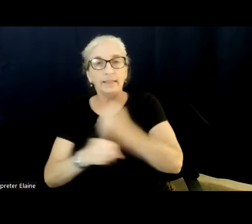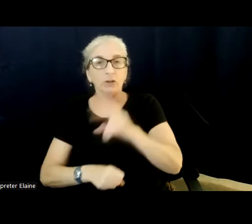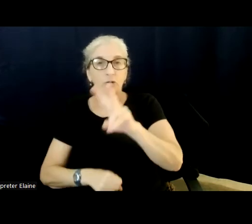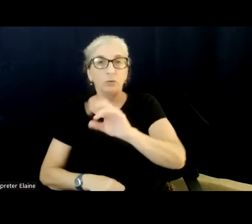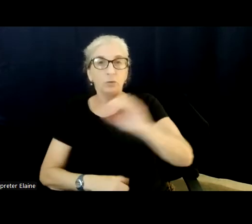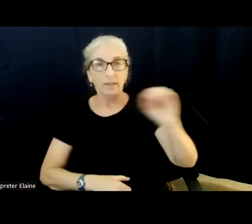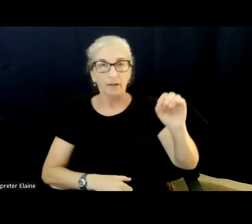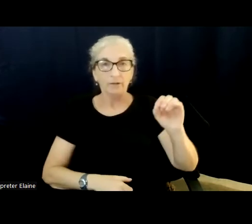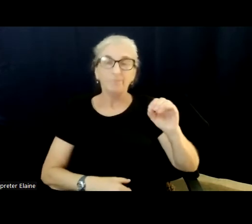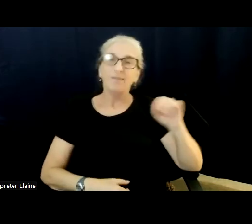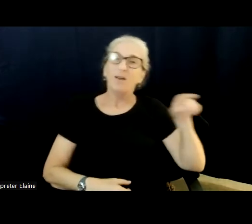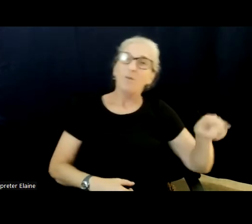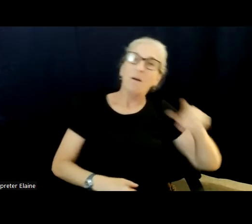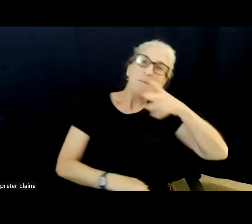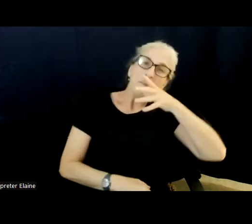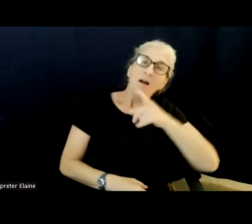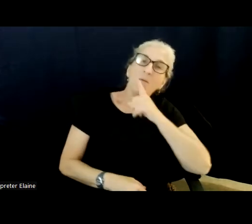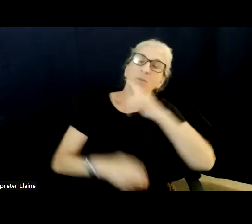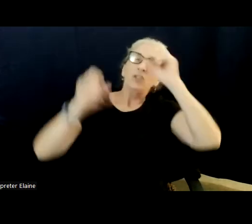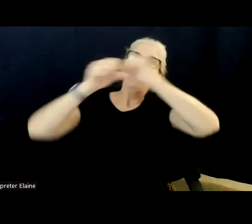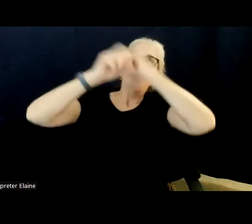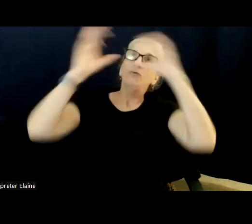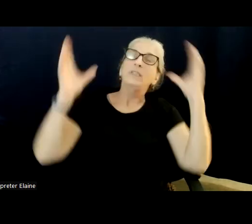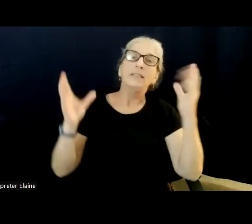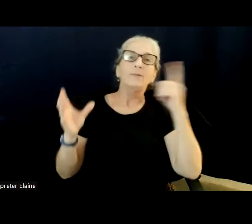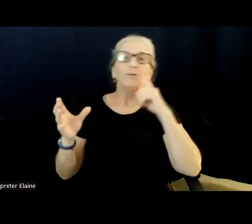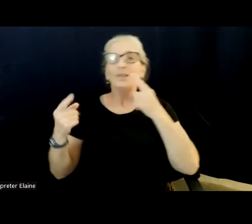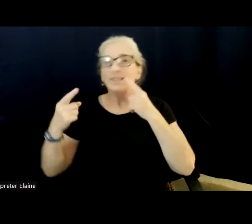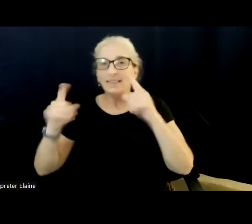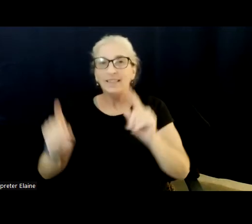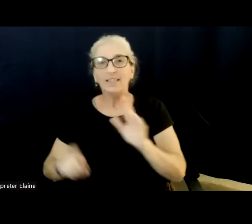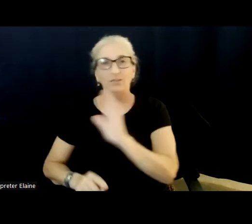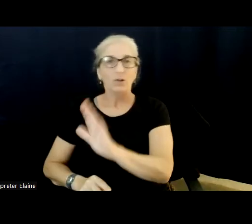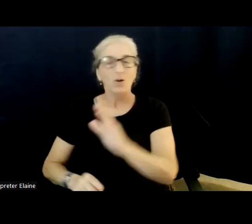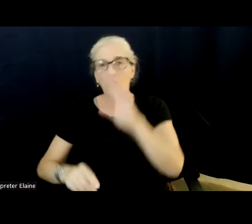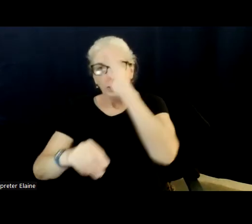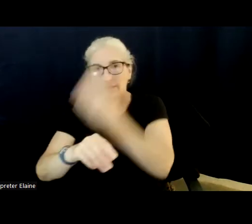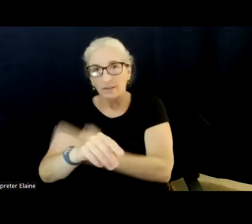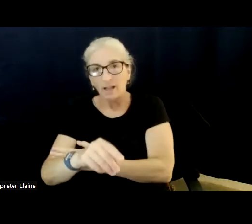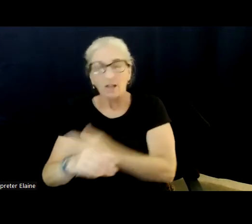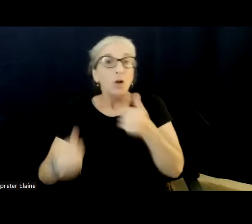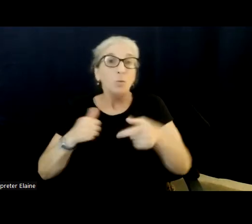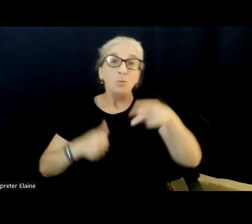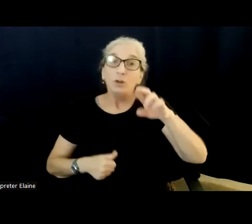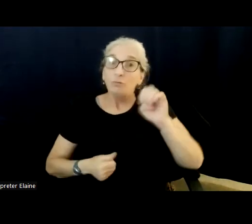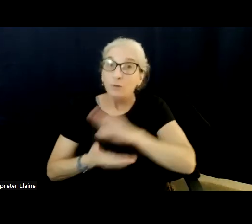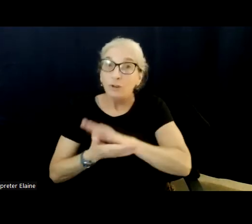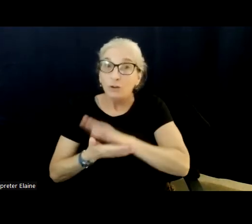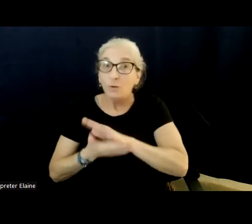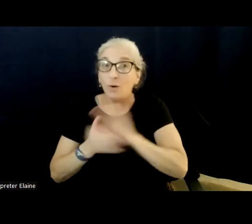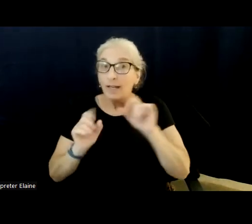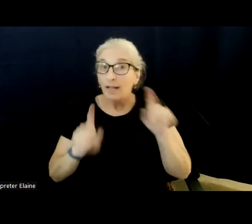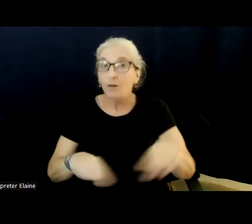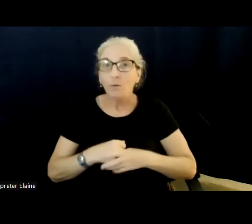that Landon had for him, that all parents have. Which preschool will he go to? Will he be a baseball player?